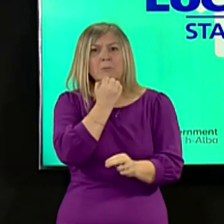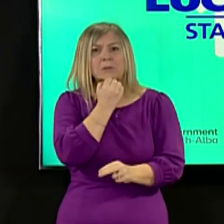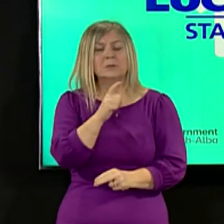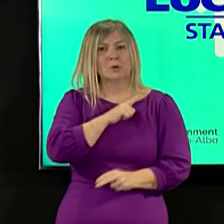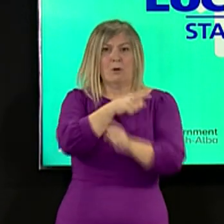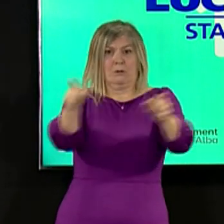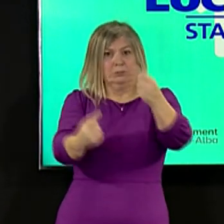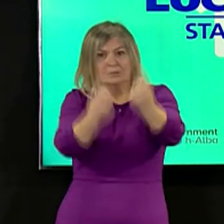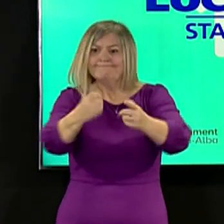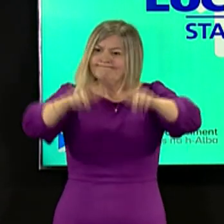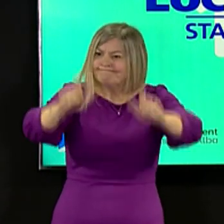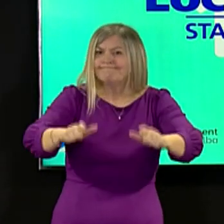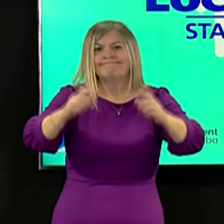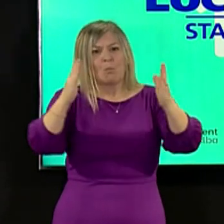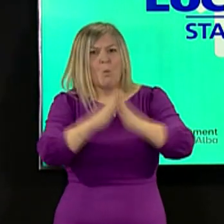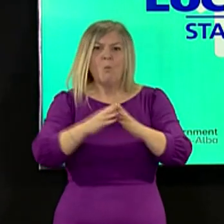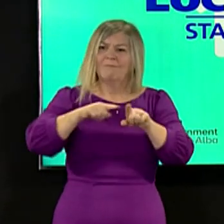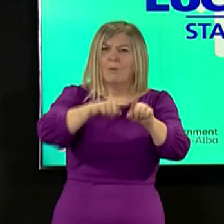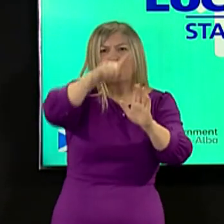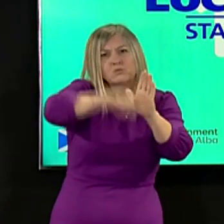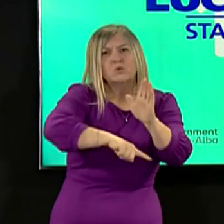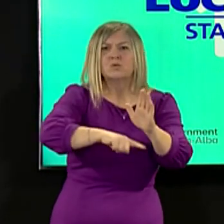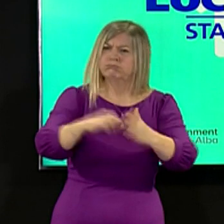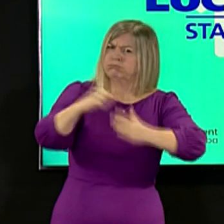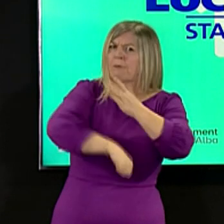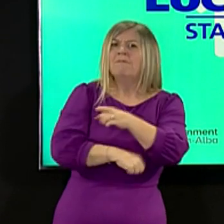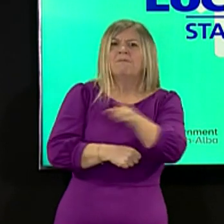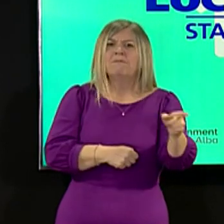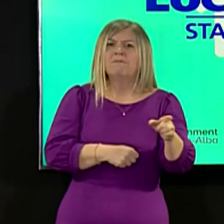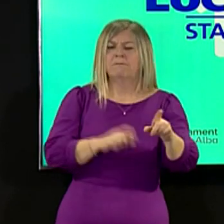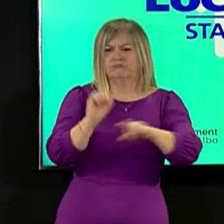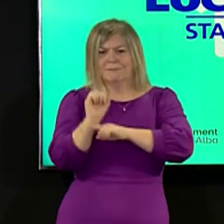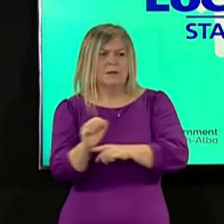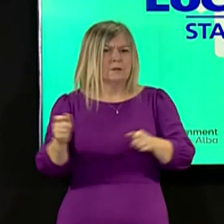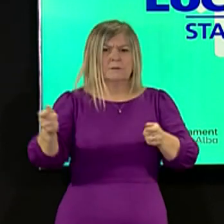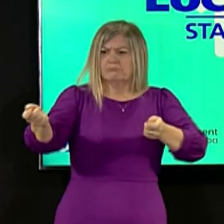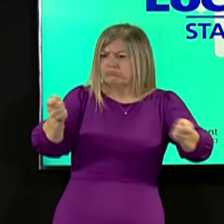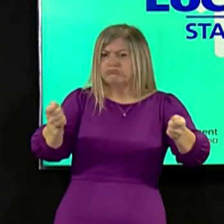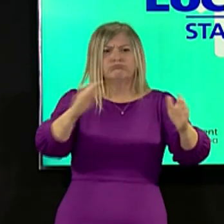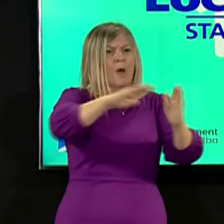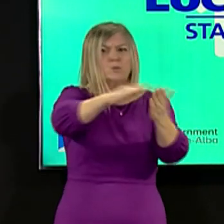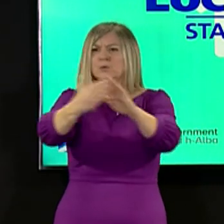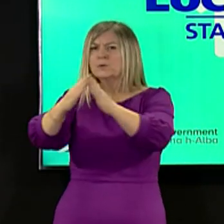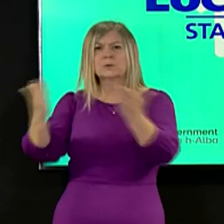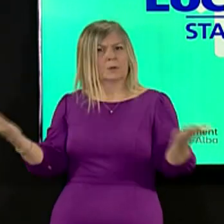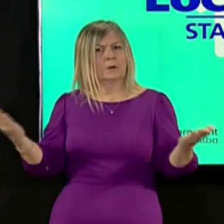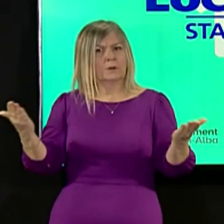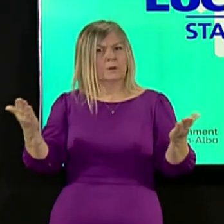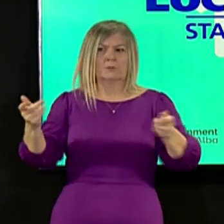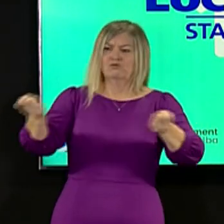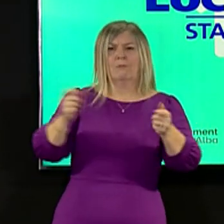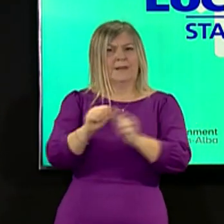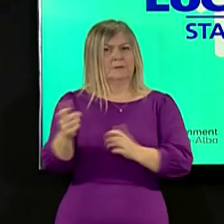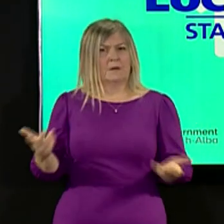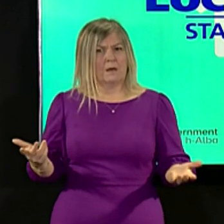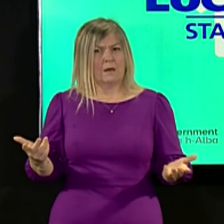extremely tough rules which are designed to prevent the spread of the virus between different households. To see